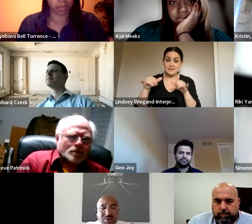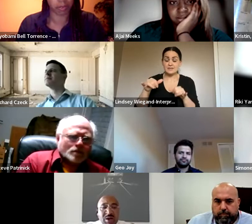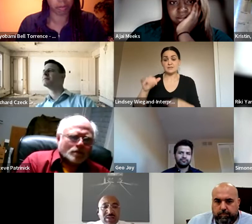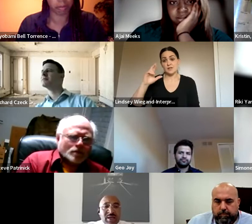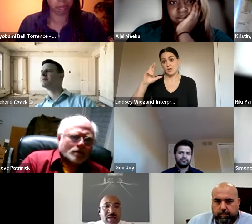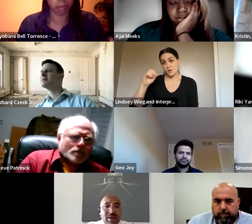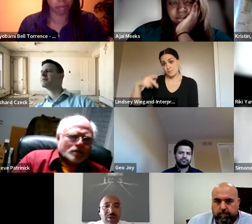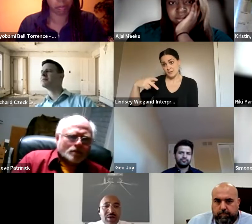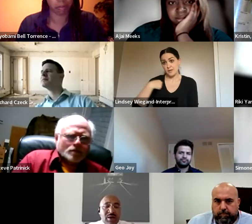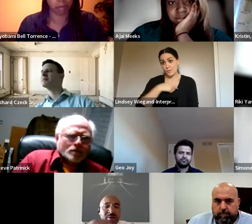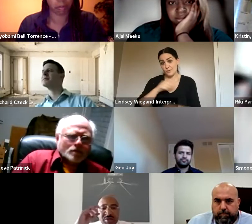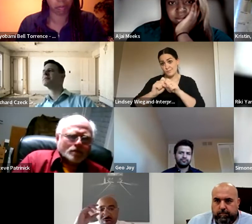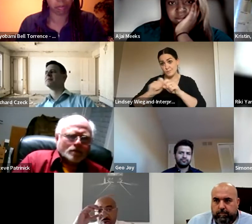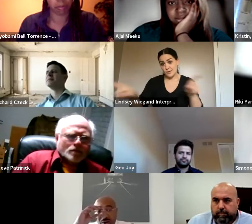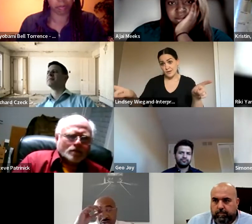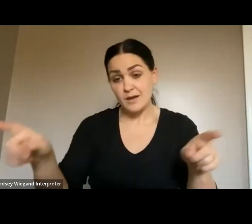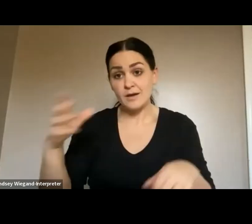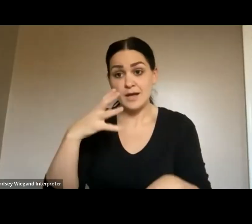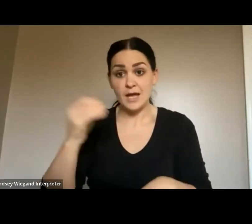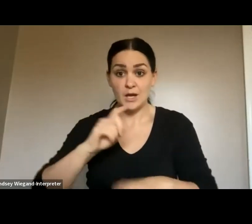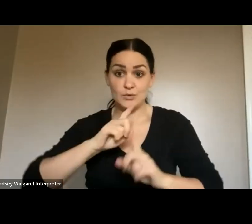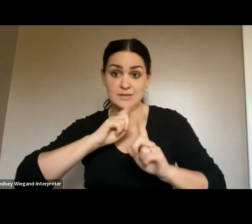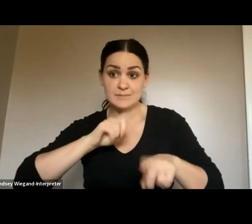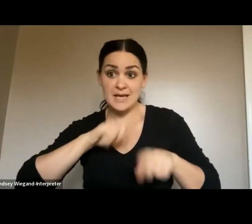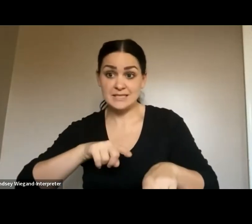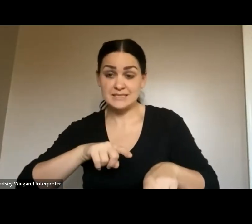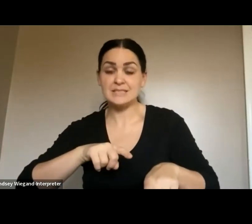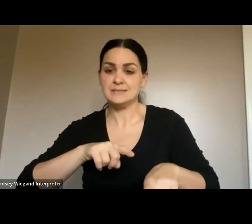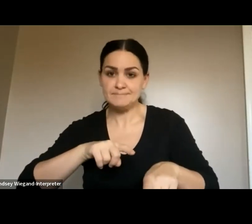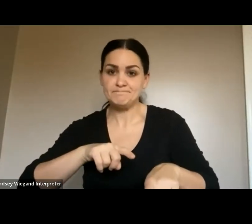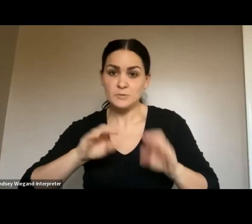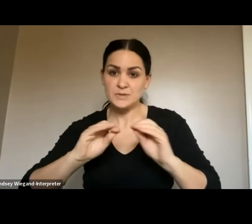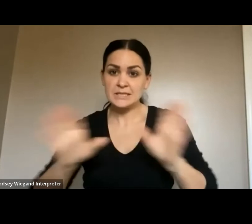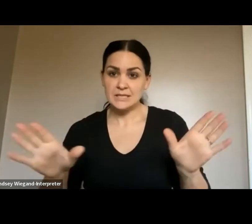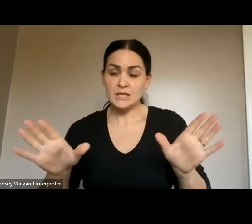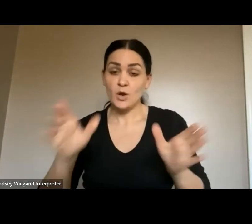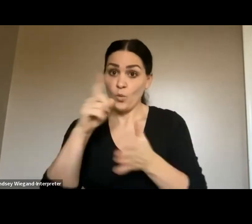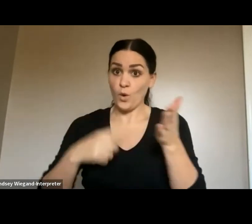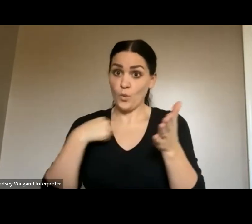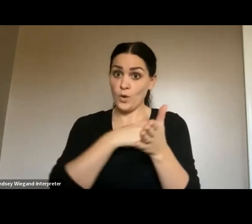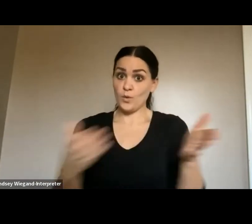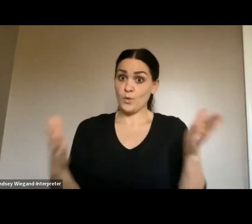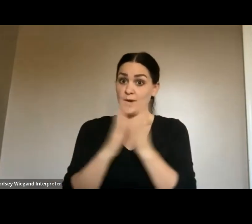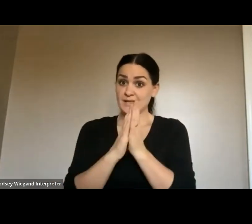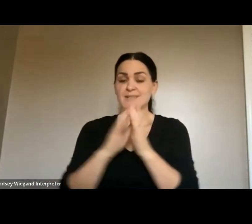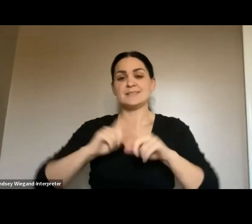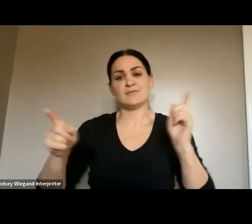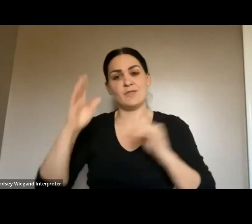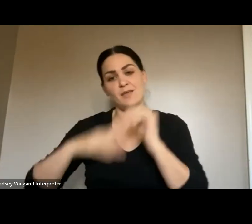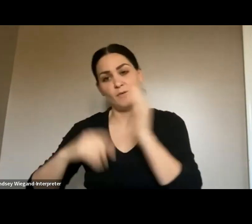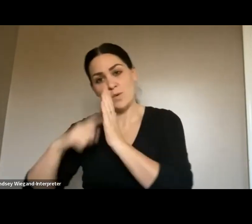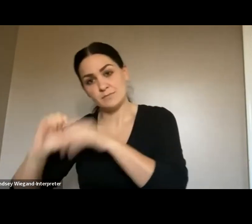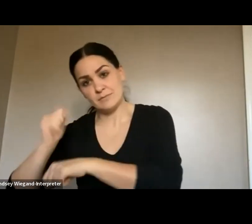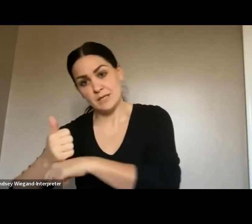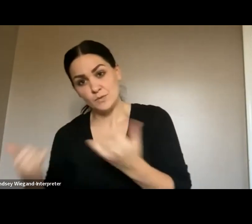out and the responses that came in, it's quite clear that what we're requesting is a little different than what is in place today, coupled with the